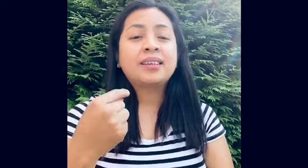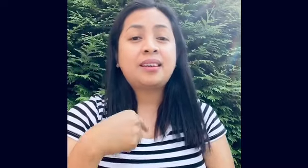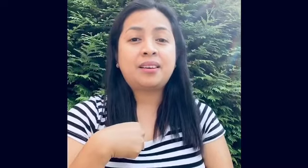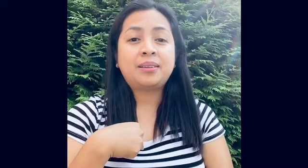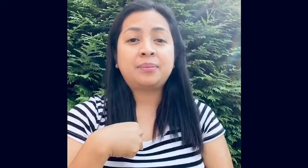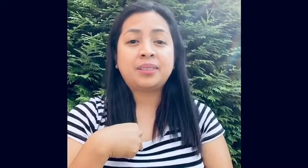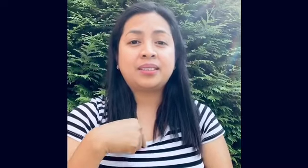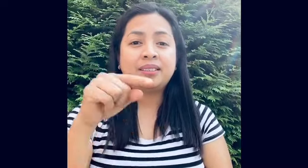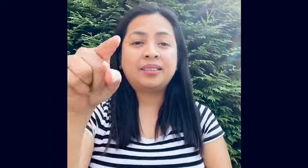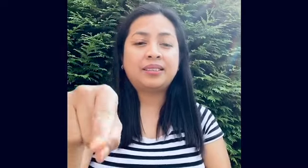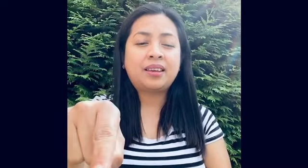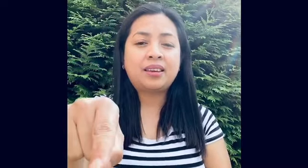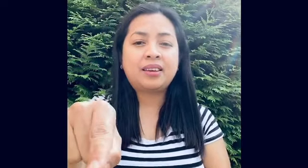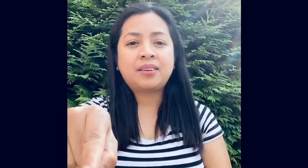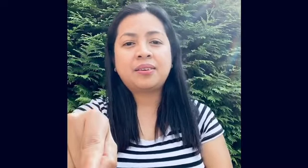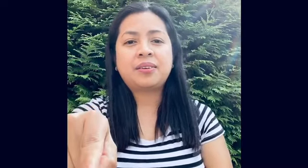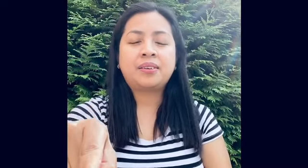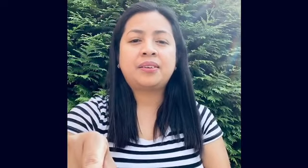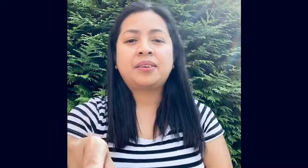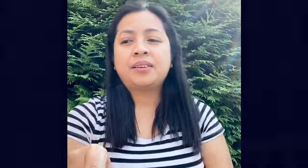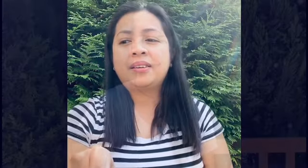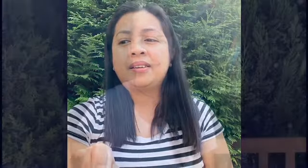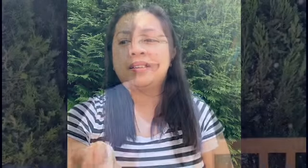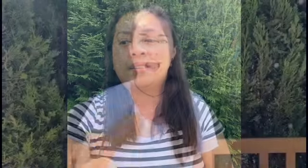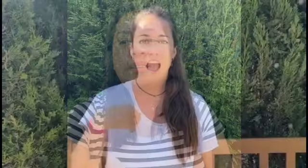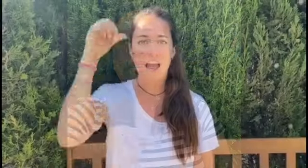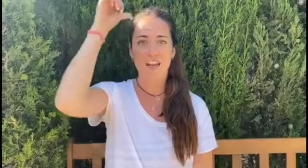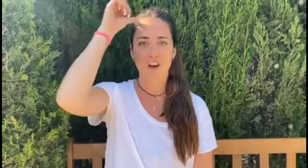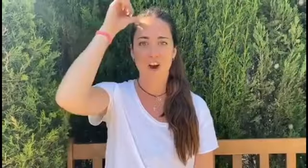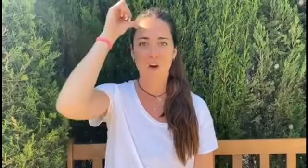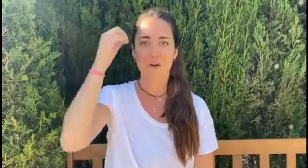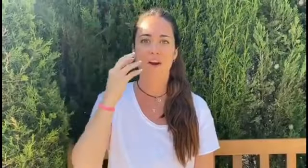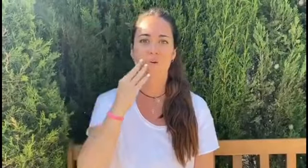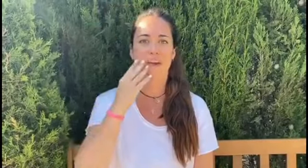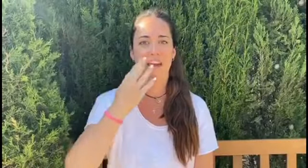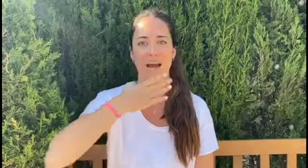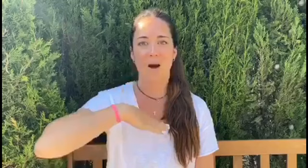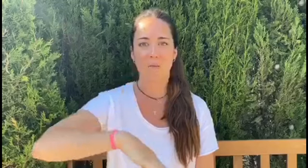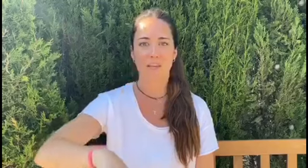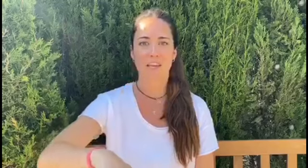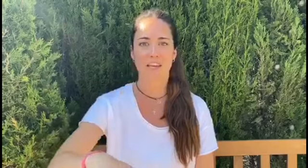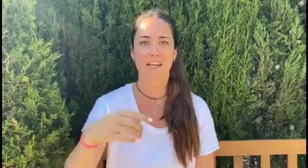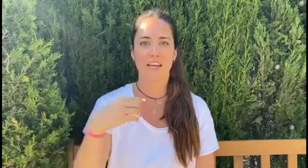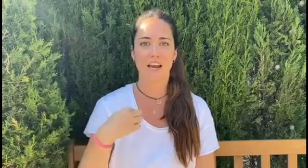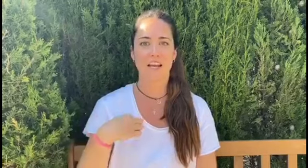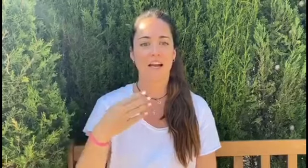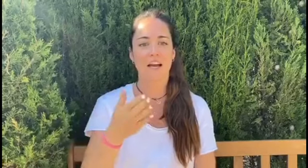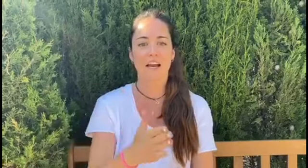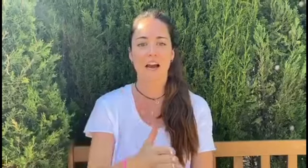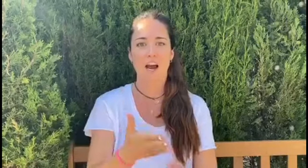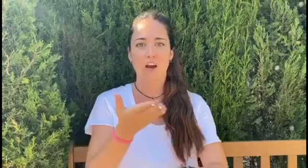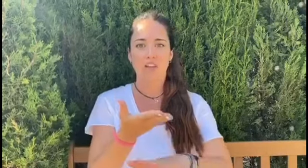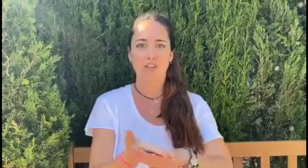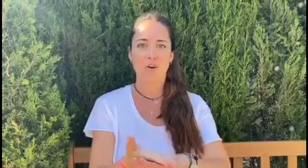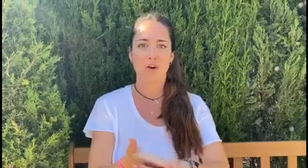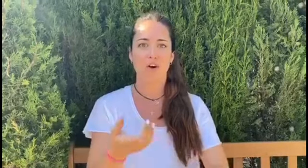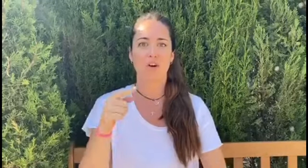I'll be there And I know when I need it I can count on